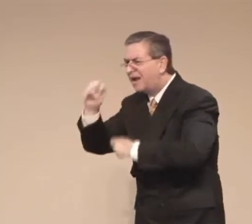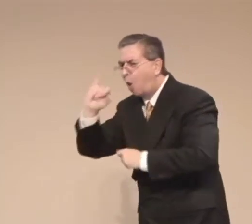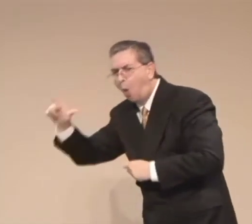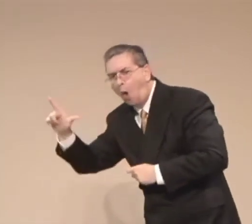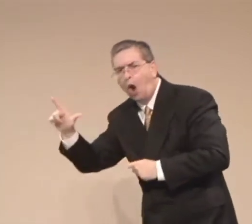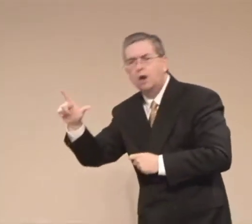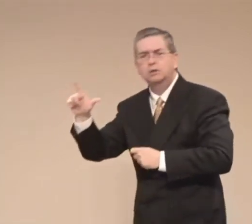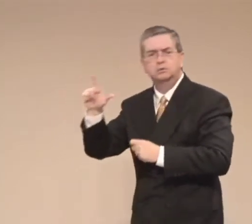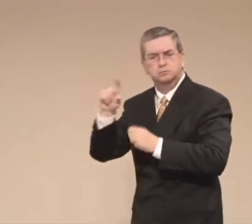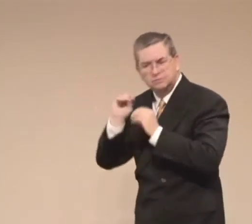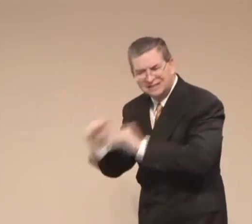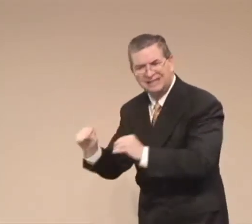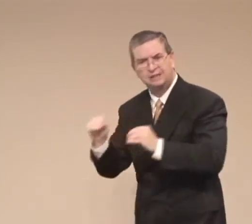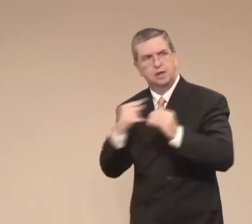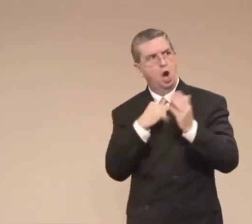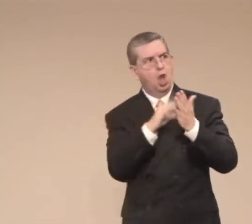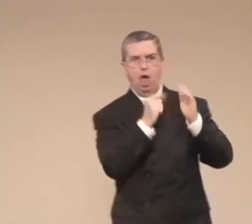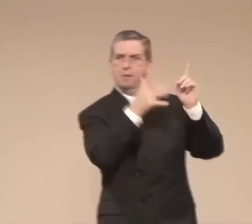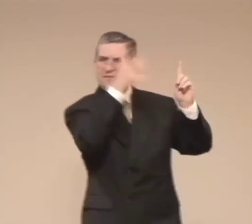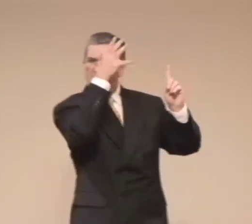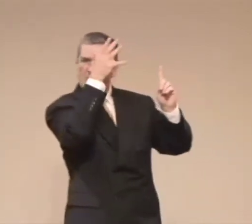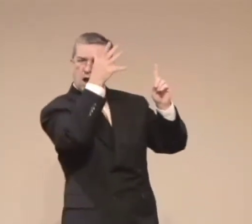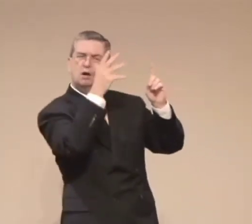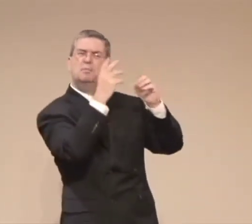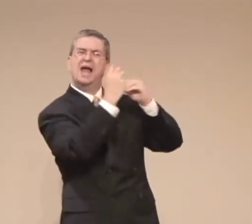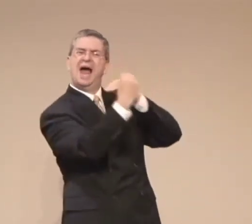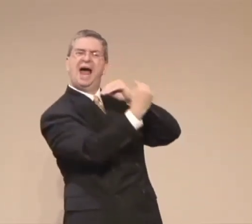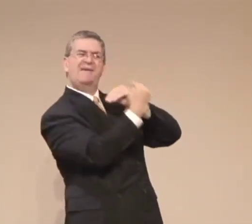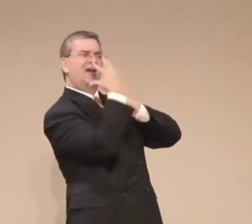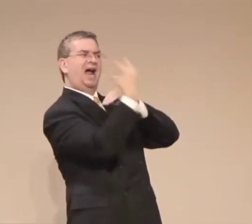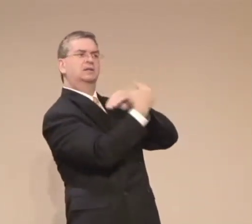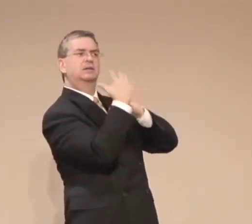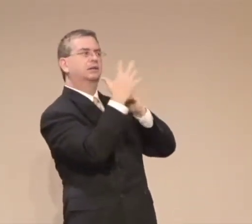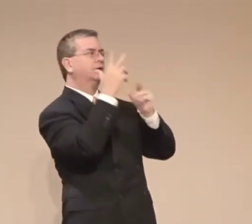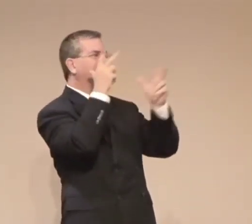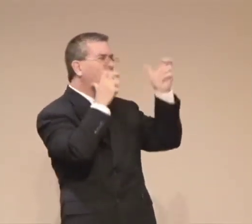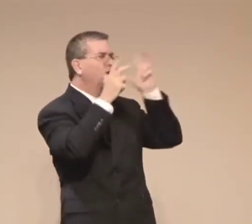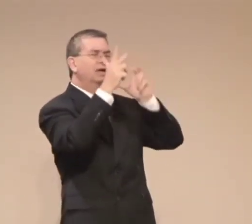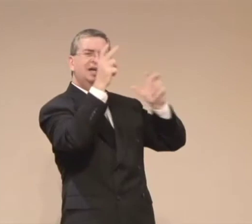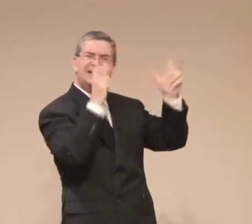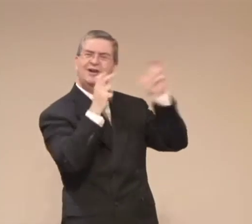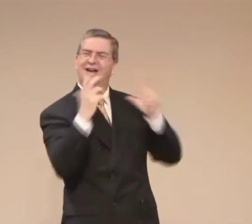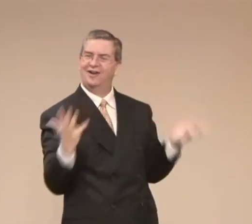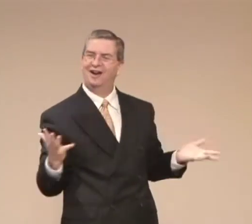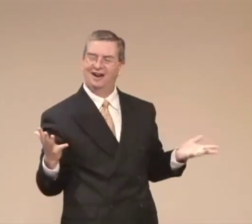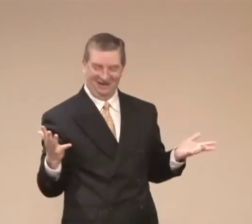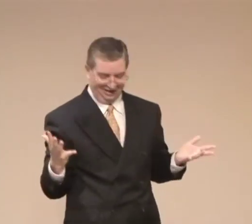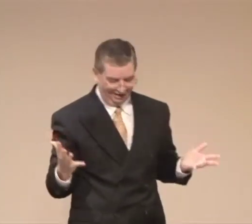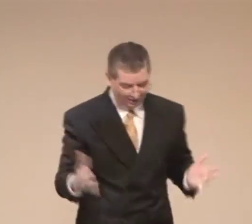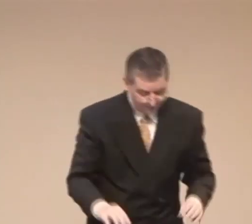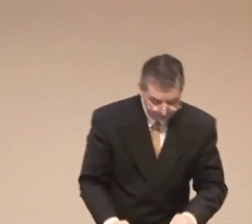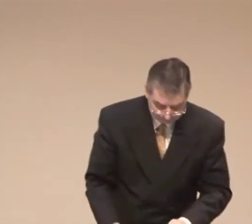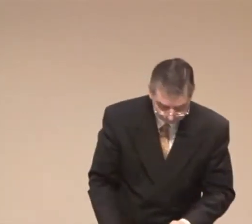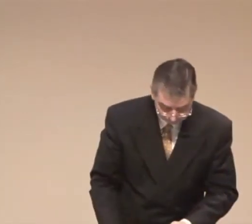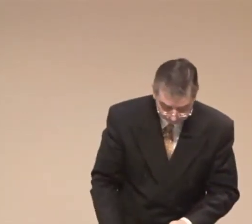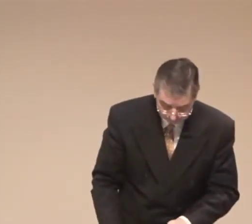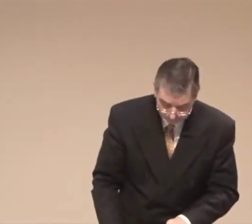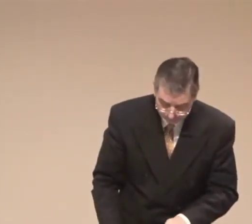spend time with their children teaching them ways of life, for example, learning how to